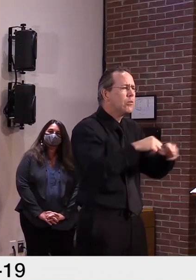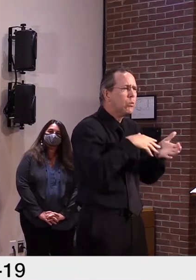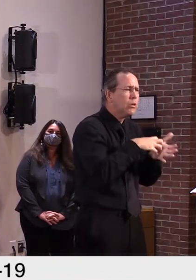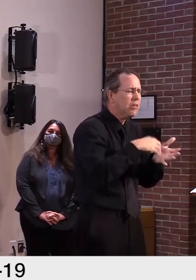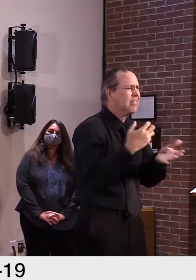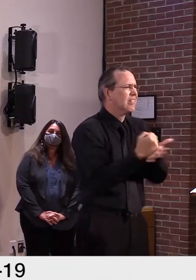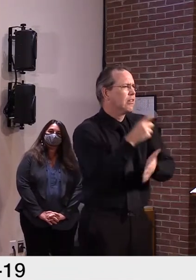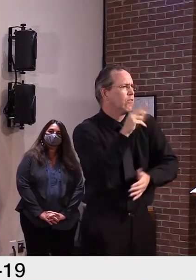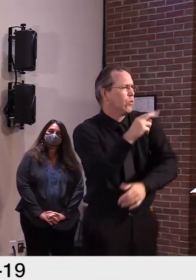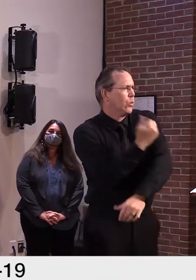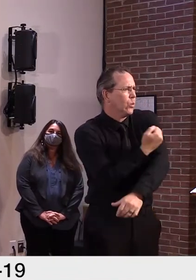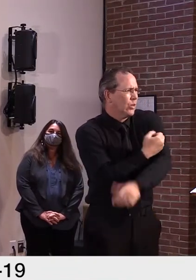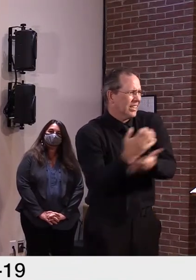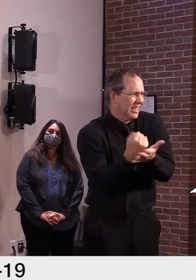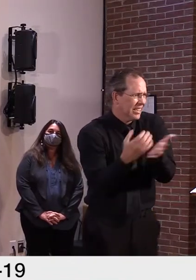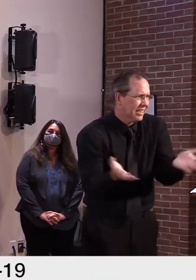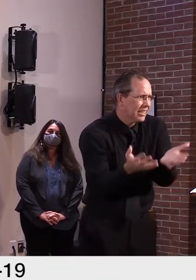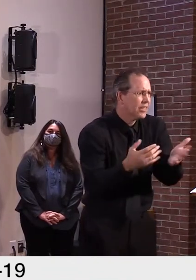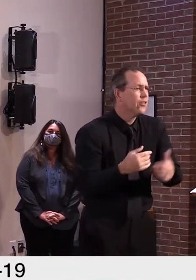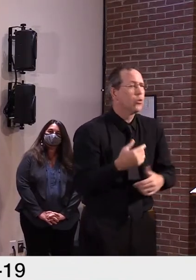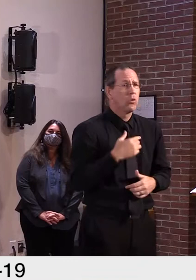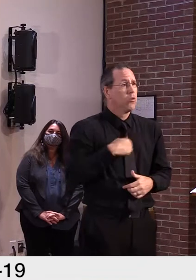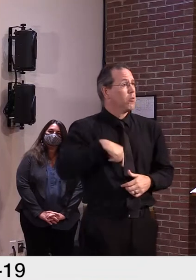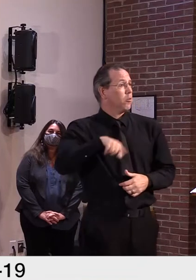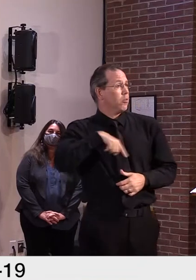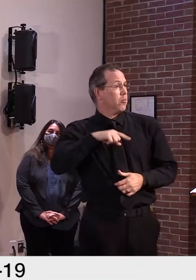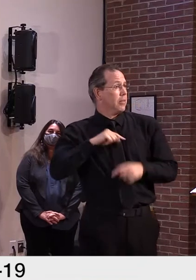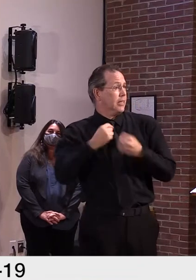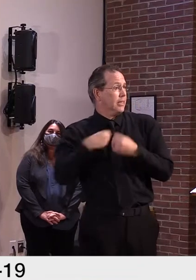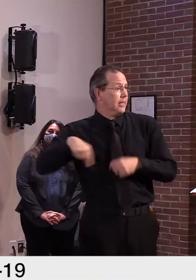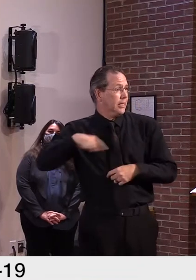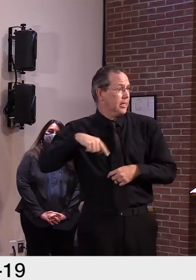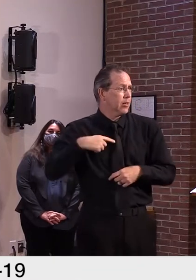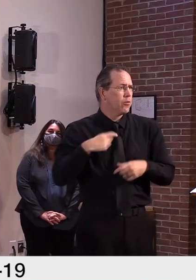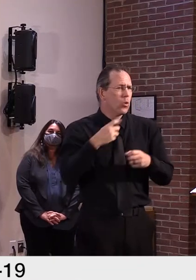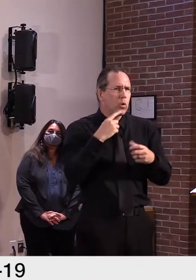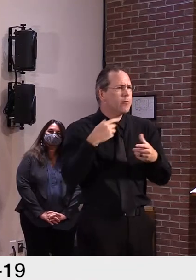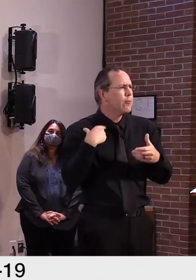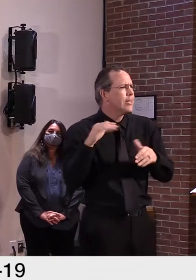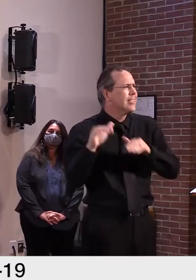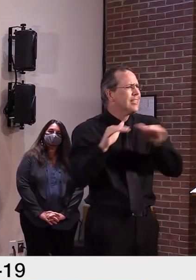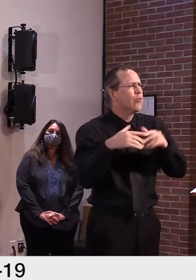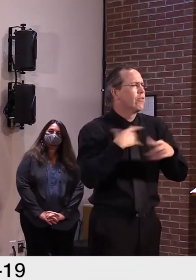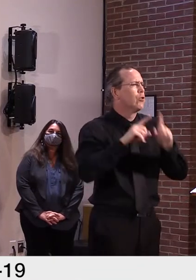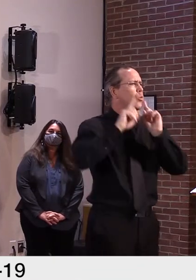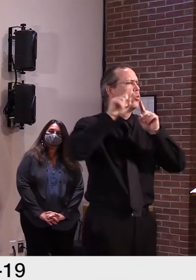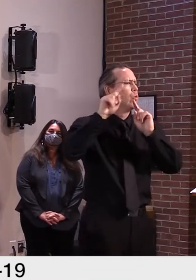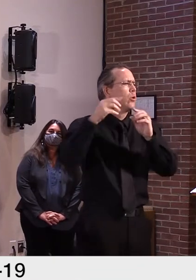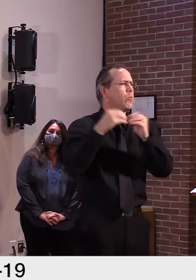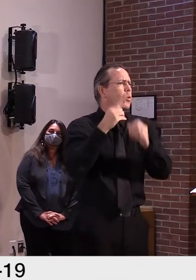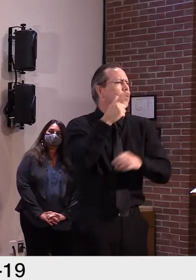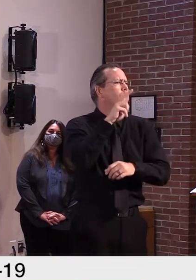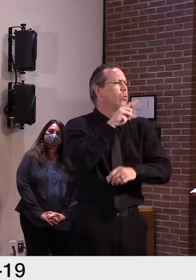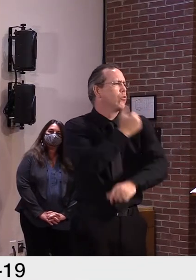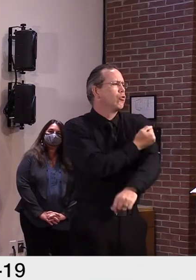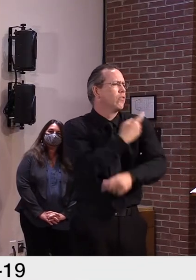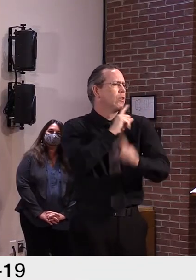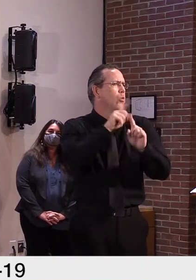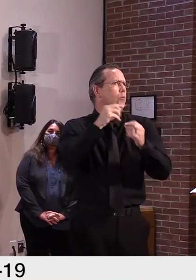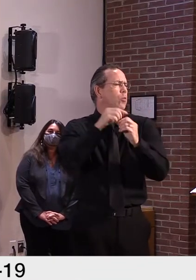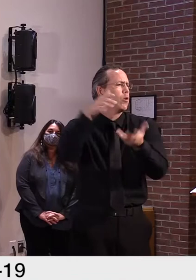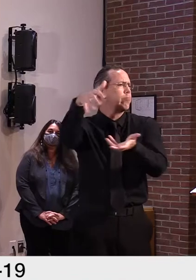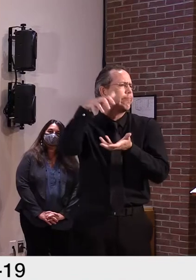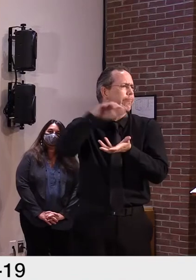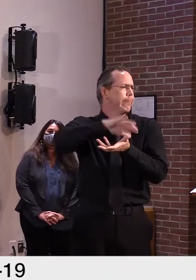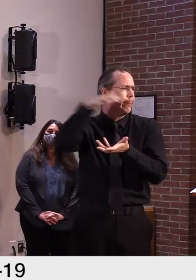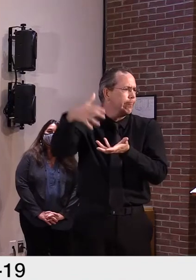more flu vaccine than usual to prepare for the increased demand. So no matter what your age, six months